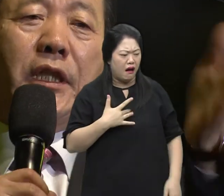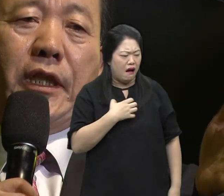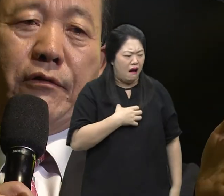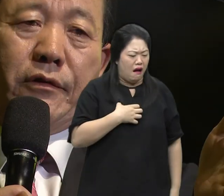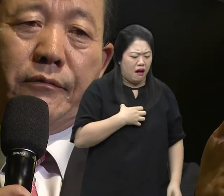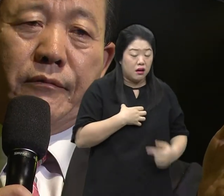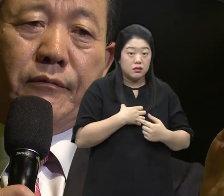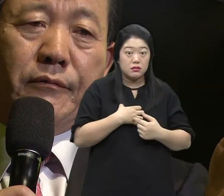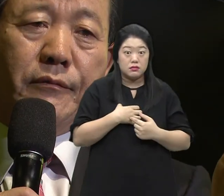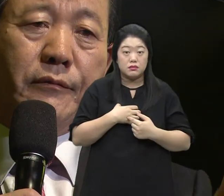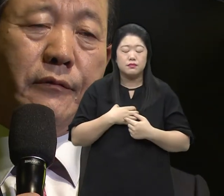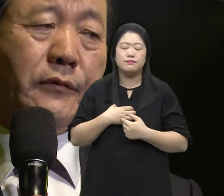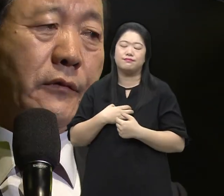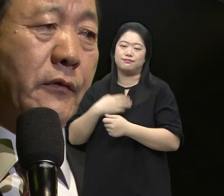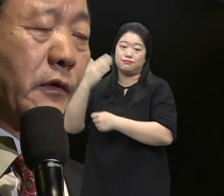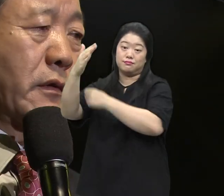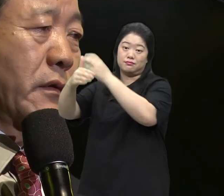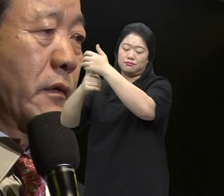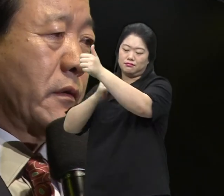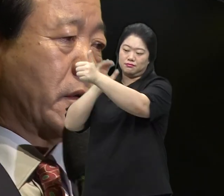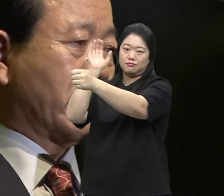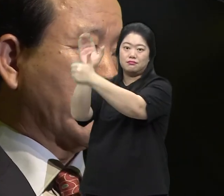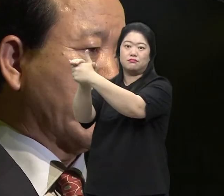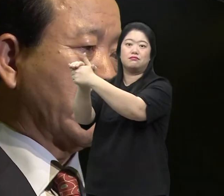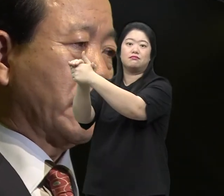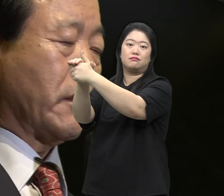What worries you the most, lay it at the foot of the cross.